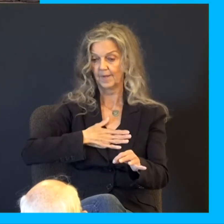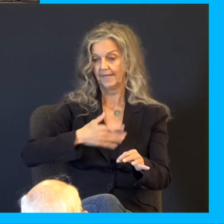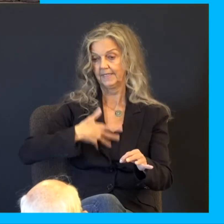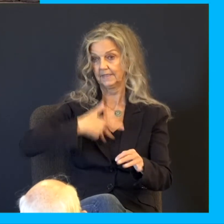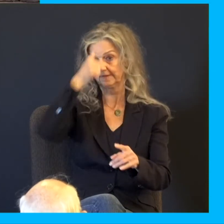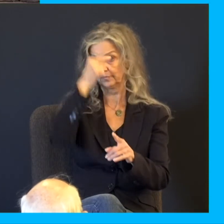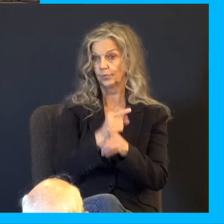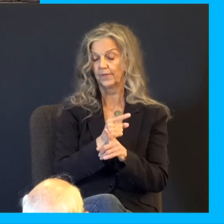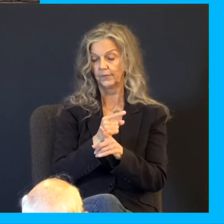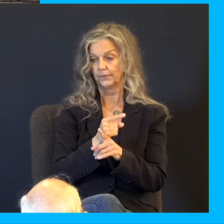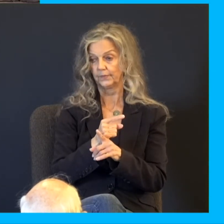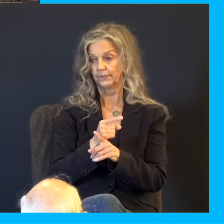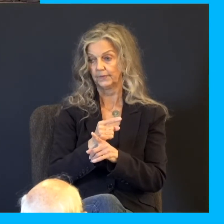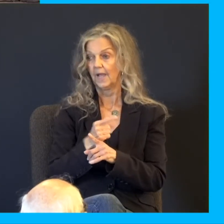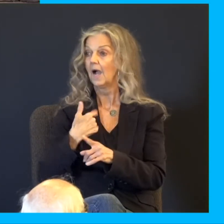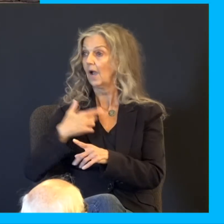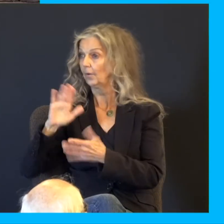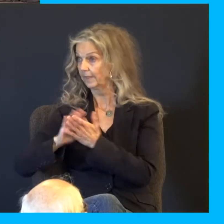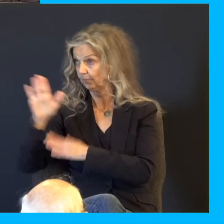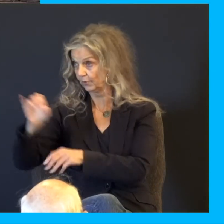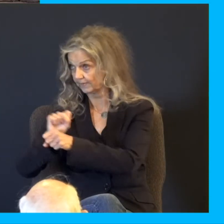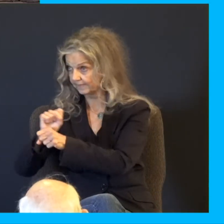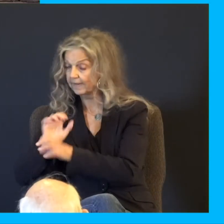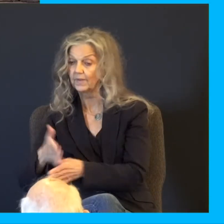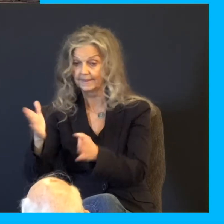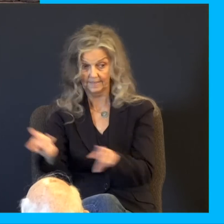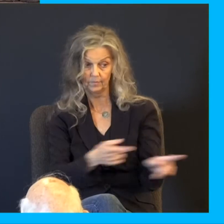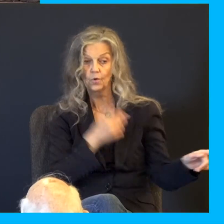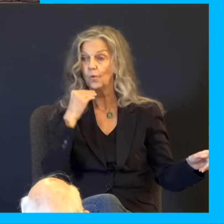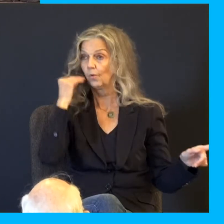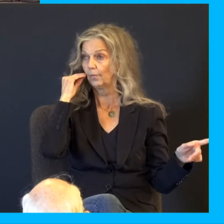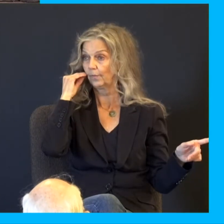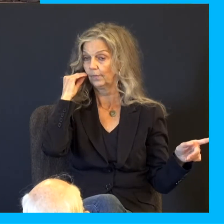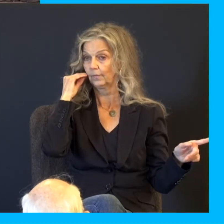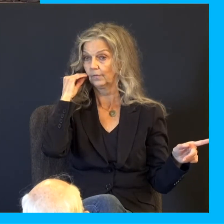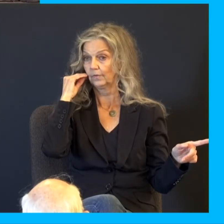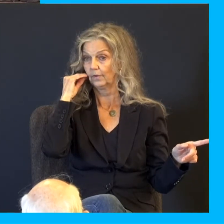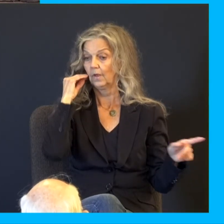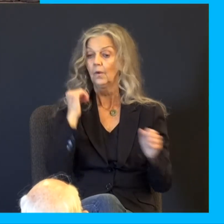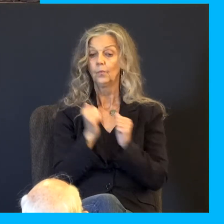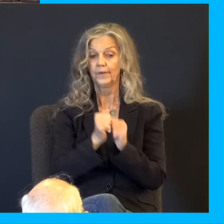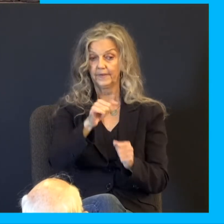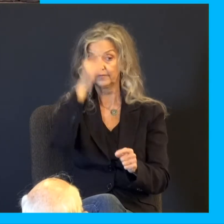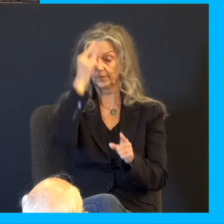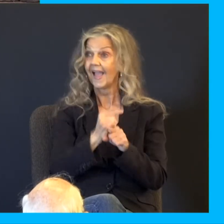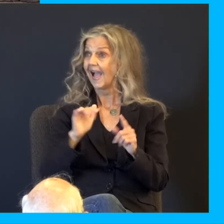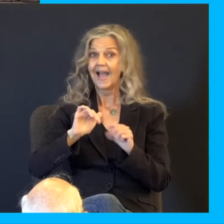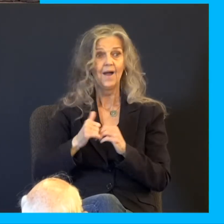to my Lord and let the lad go up with his brethren. For how shall I go up to my father and the lad